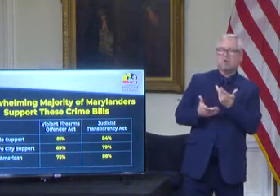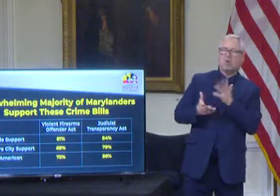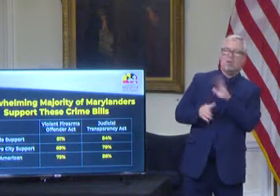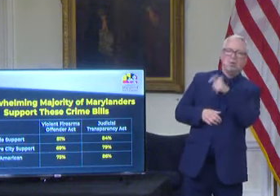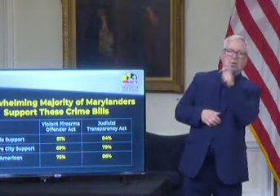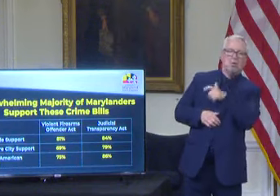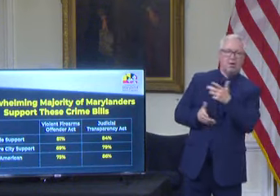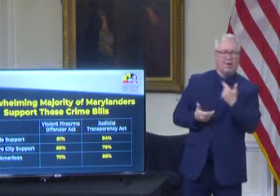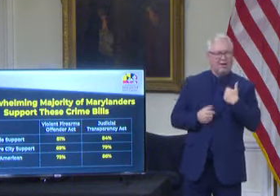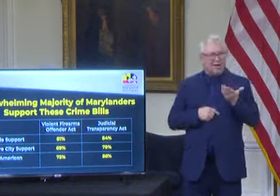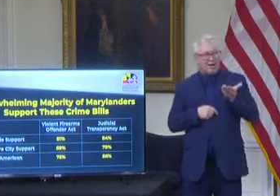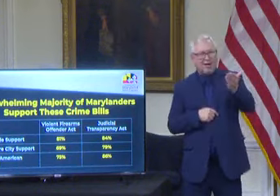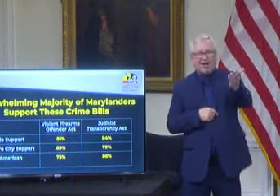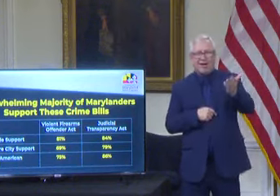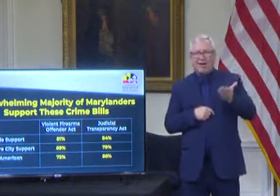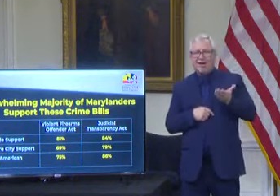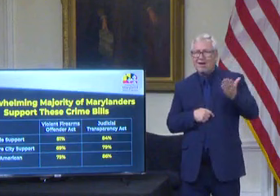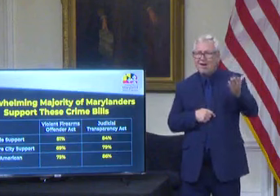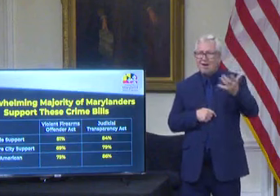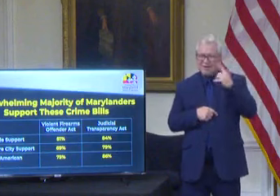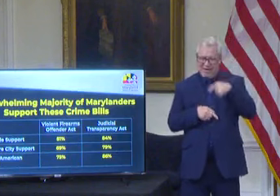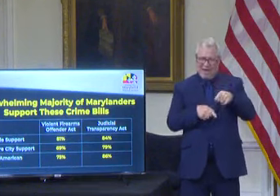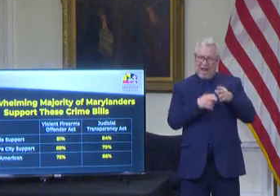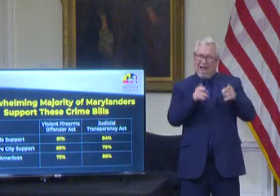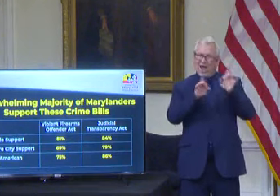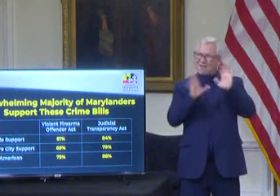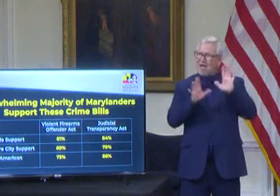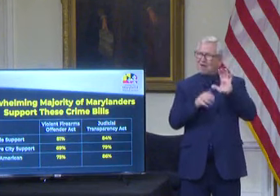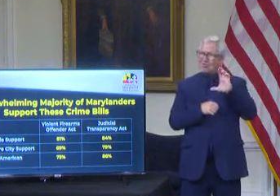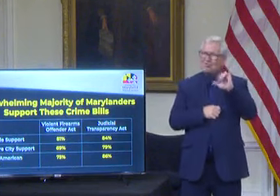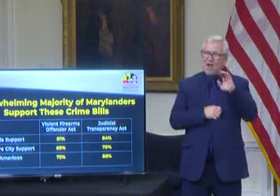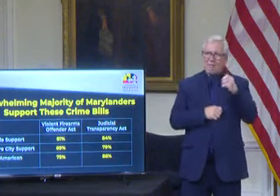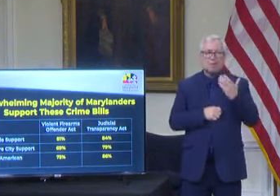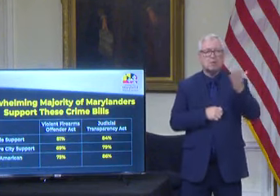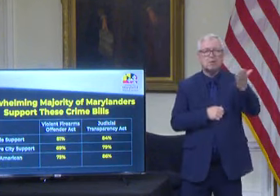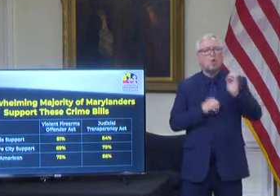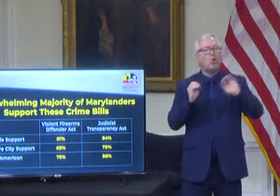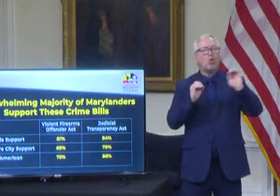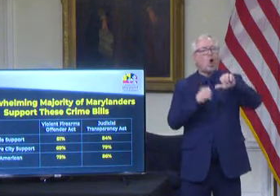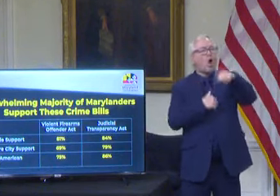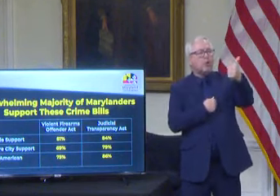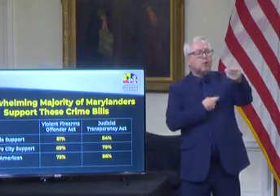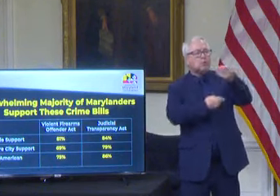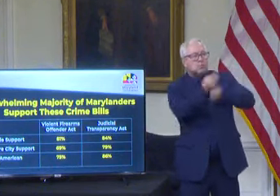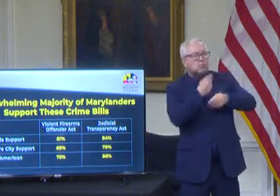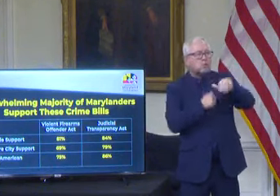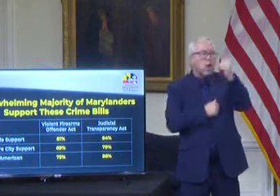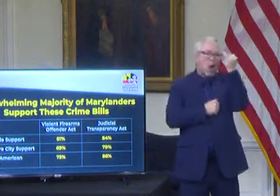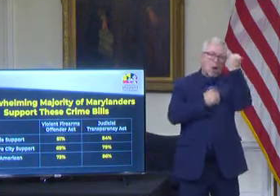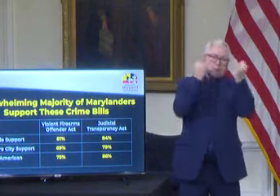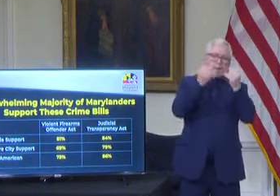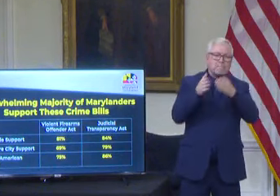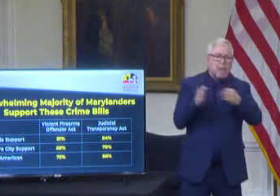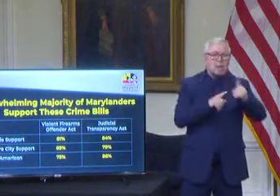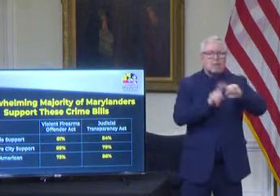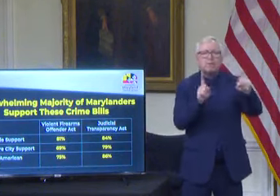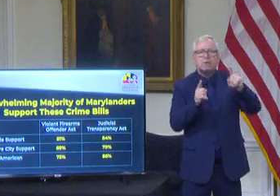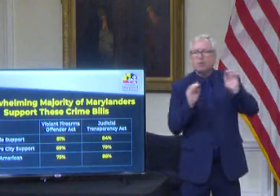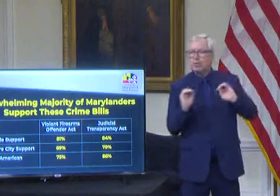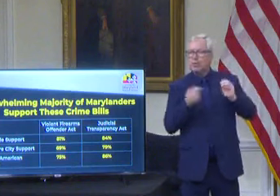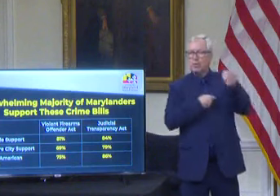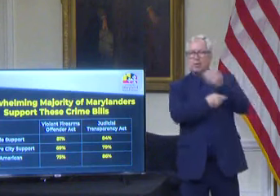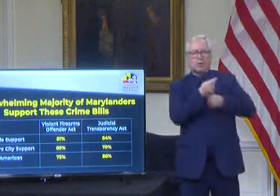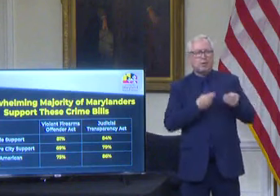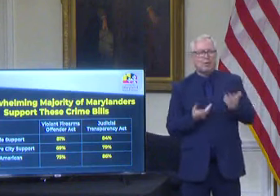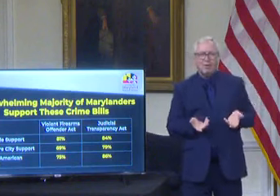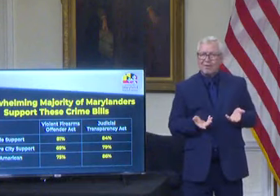violent crime continue to offer no alternatives or solutions of their own. Instead, in the past